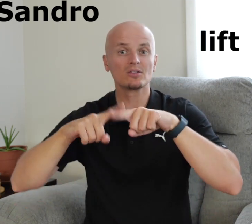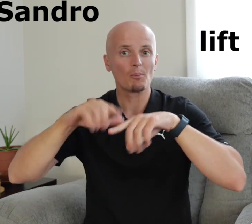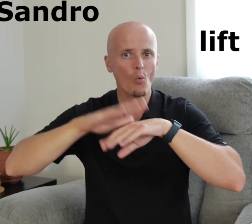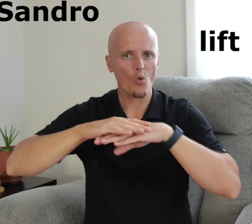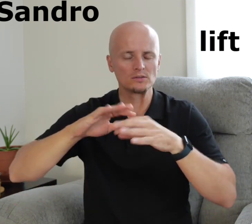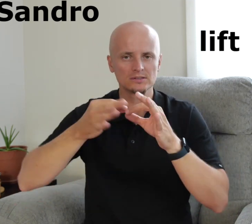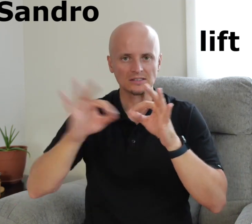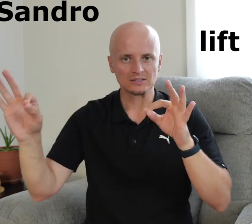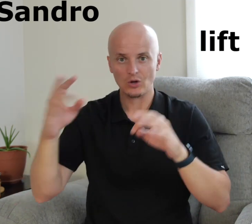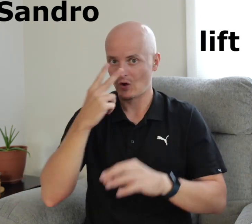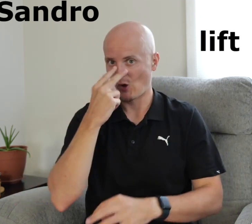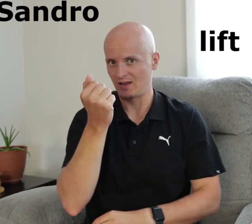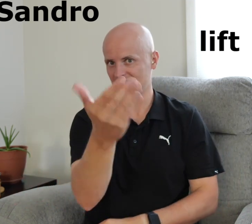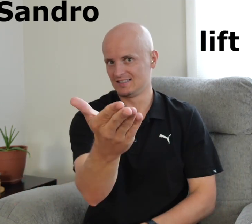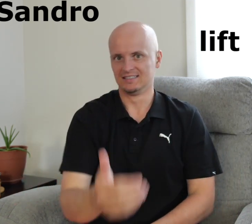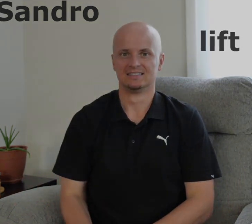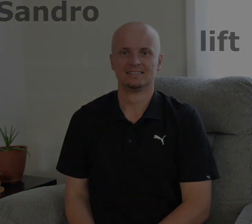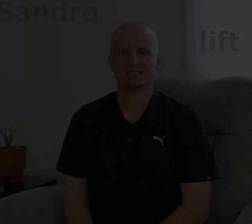meanings, depending on the sentence. Let's watch.